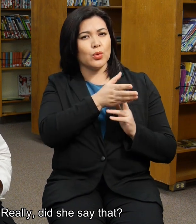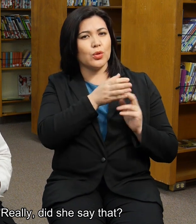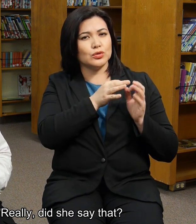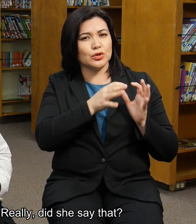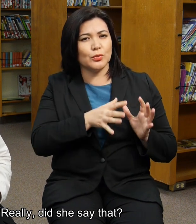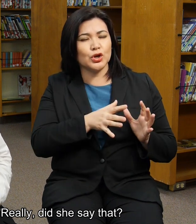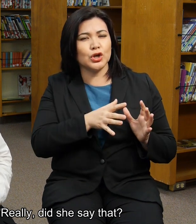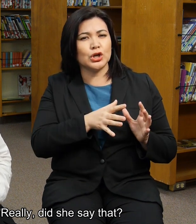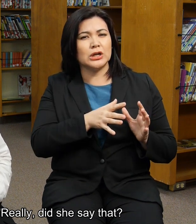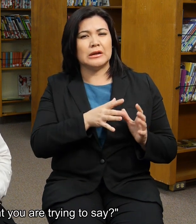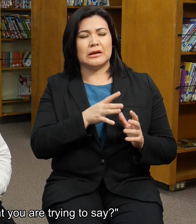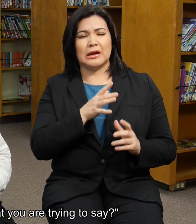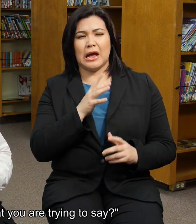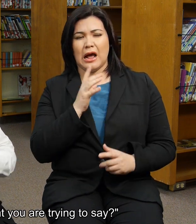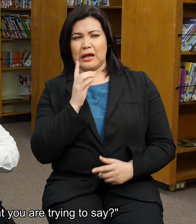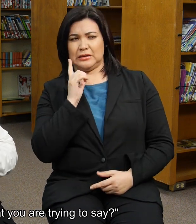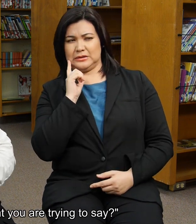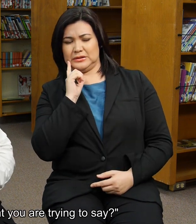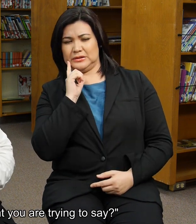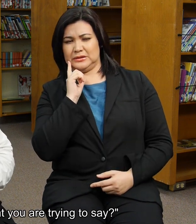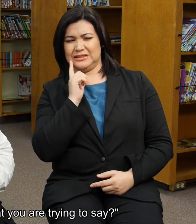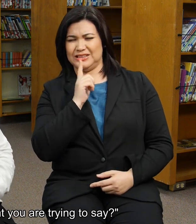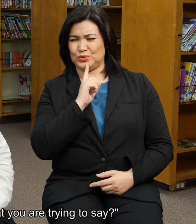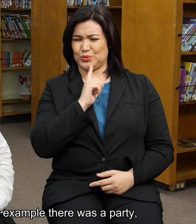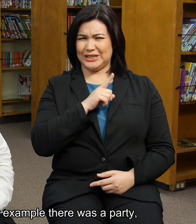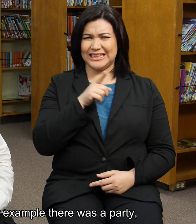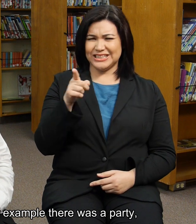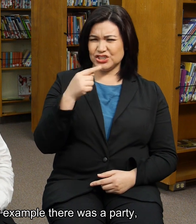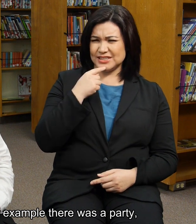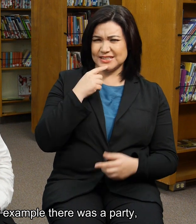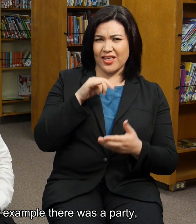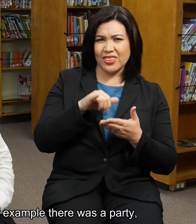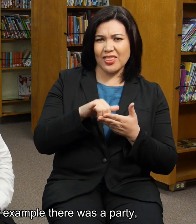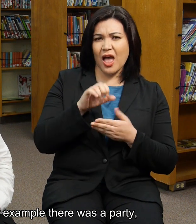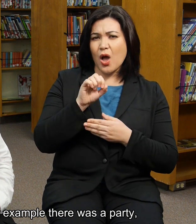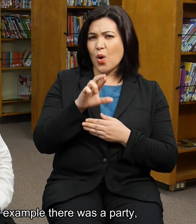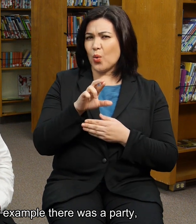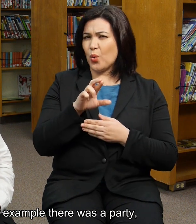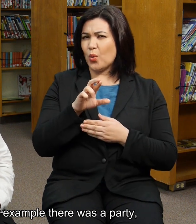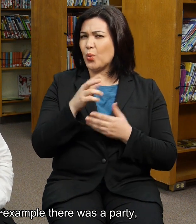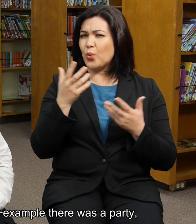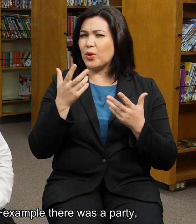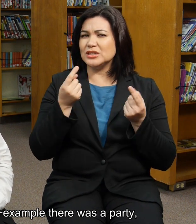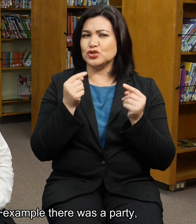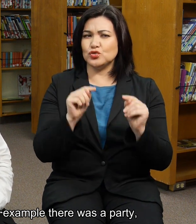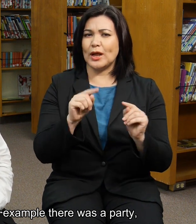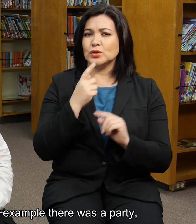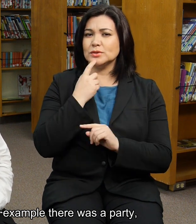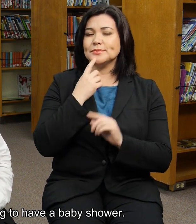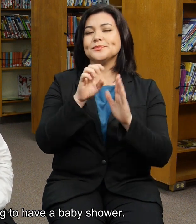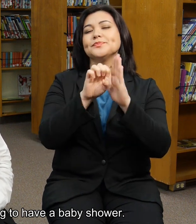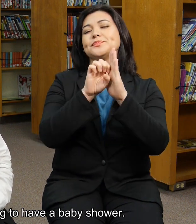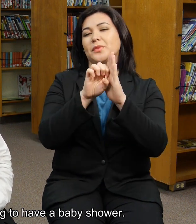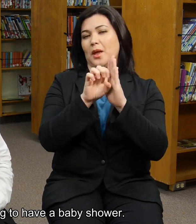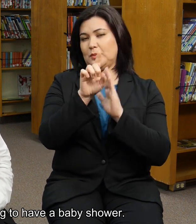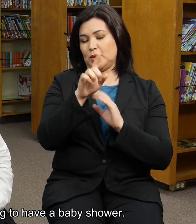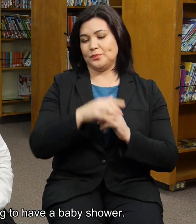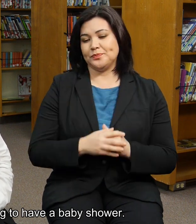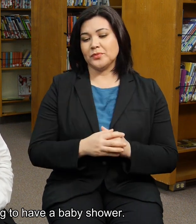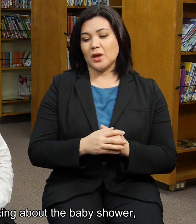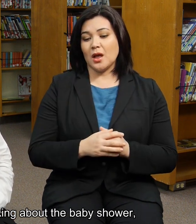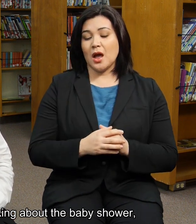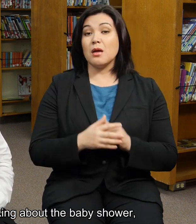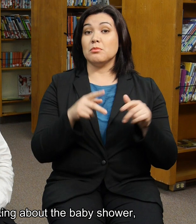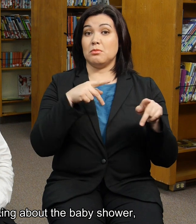did she say that or is this what you're trying to say? You know, like, for example, there was a party, they were going to have a baby